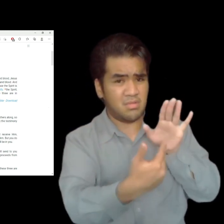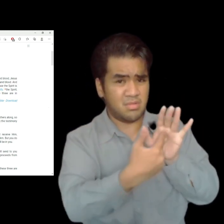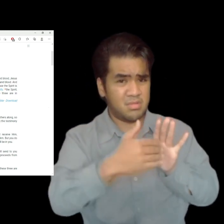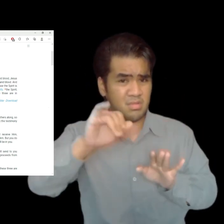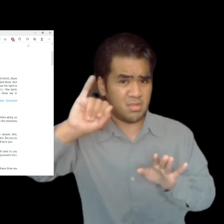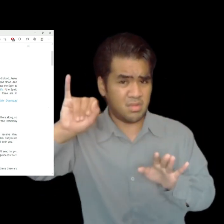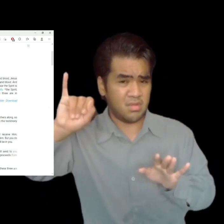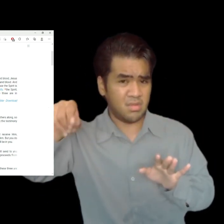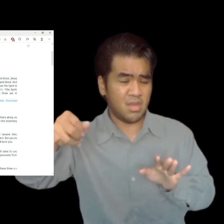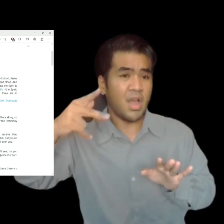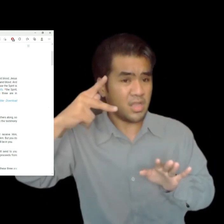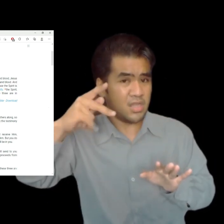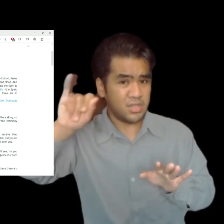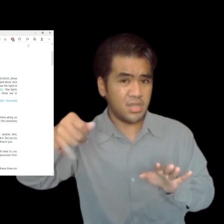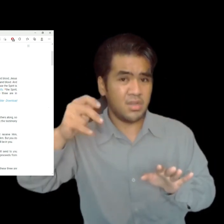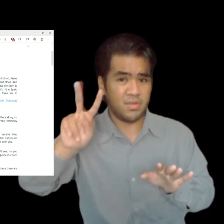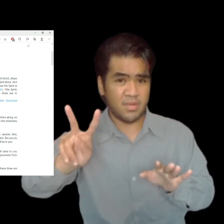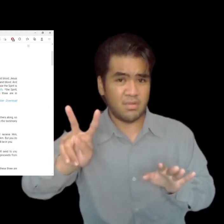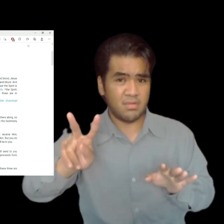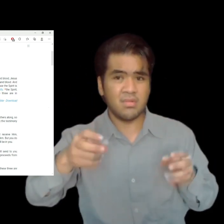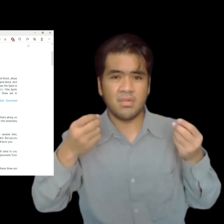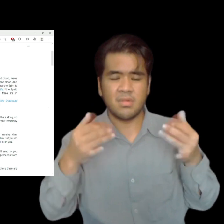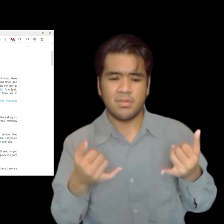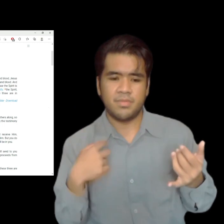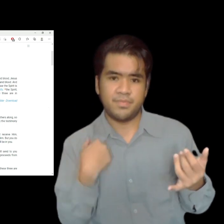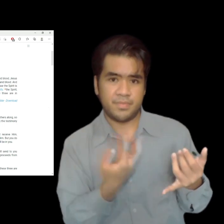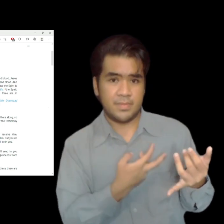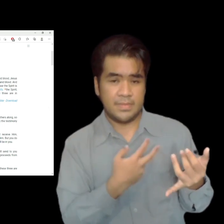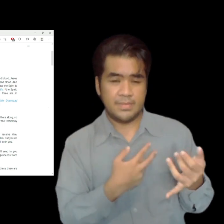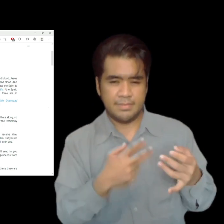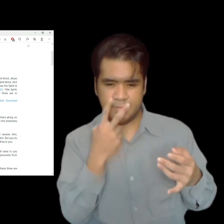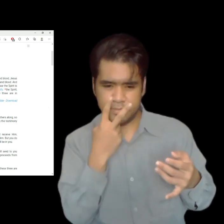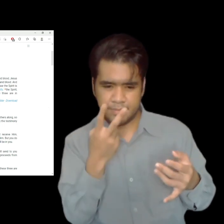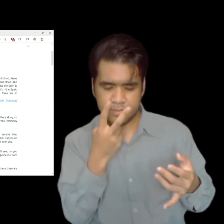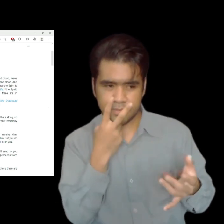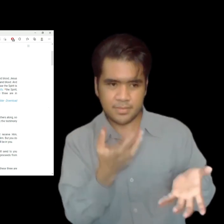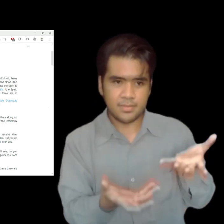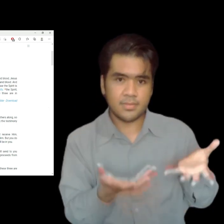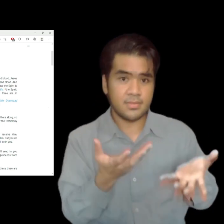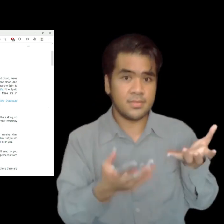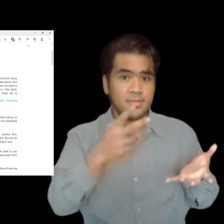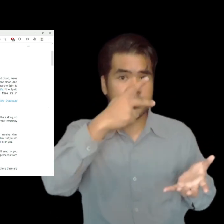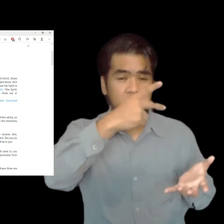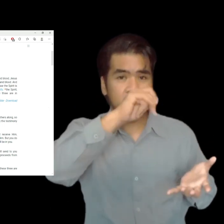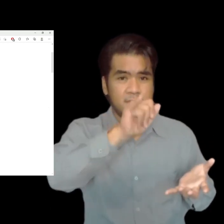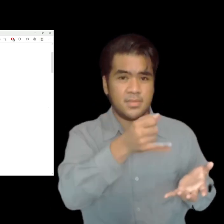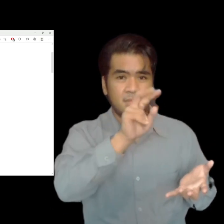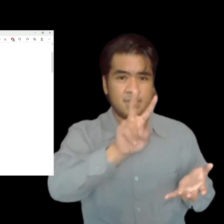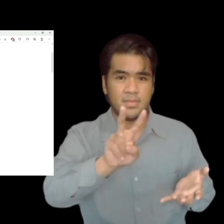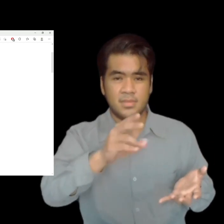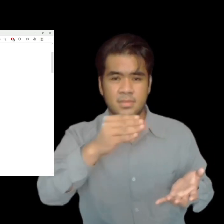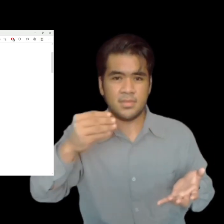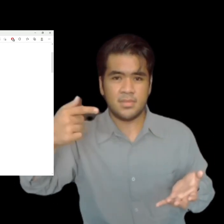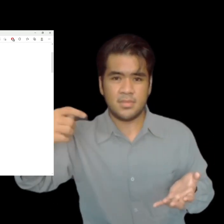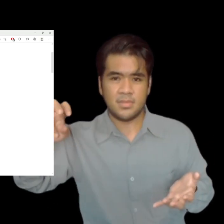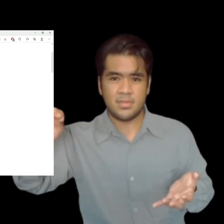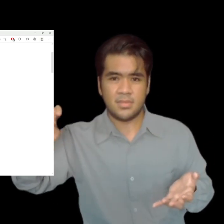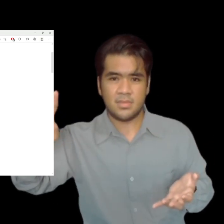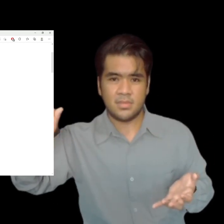Godhead, so that people will not recognize the divinity of our Lord Jesus and of the Holy Spirit. And FYI, I also compared this